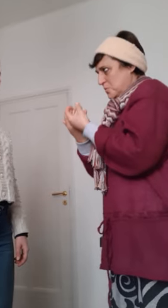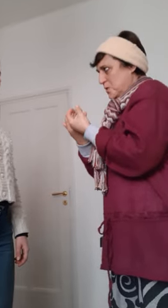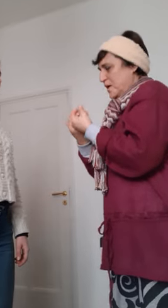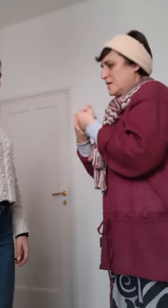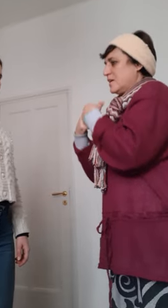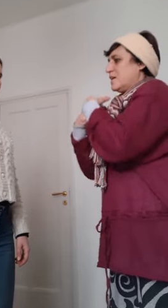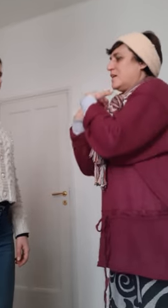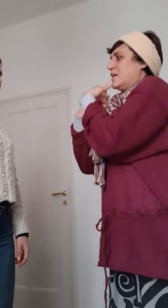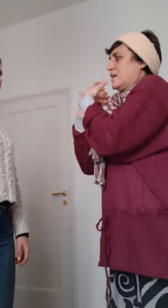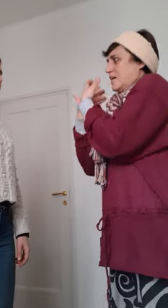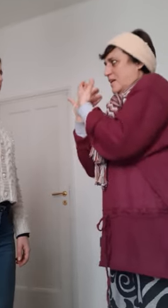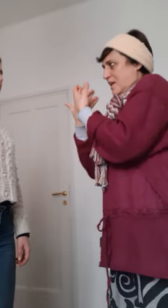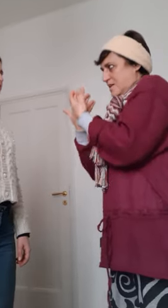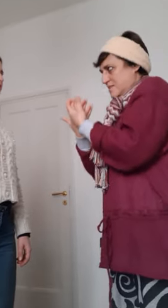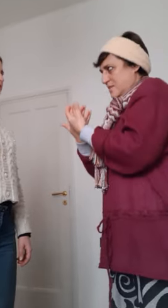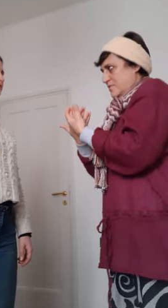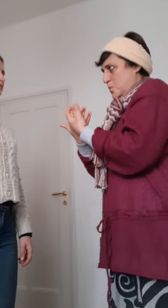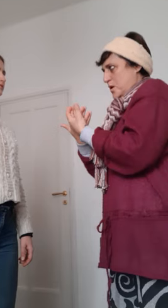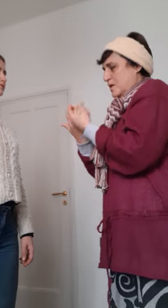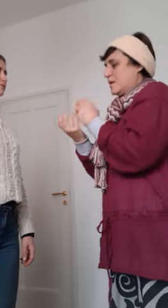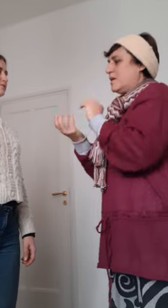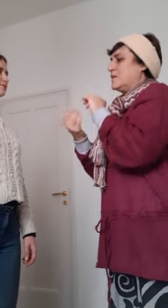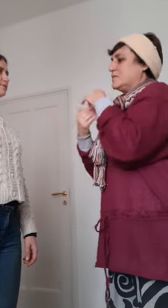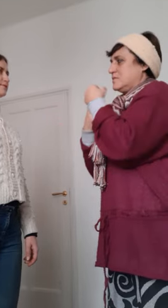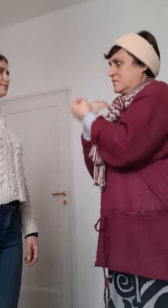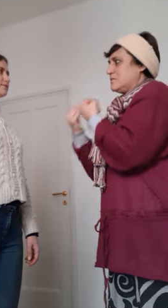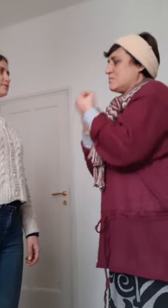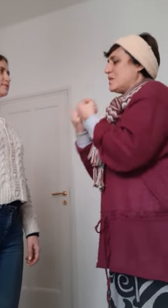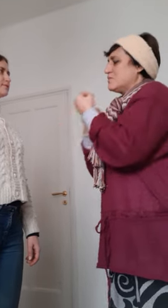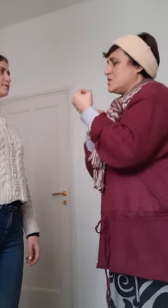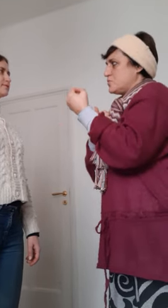way elastic way and gradually